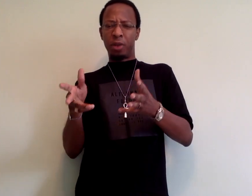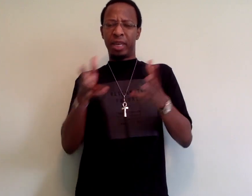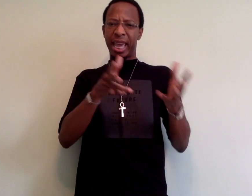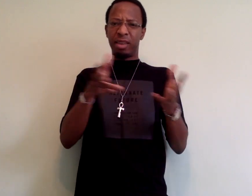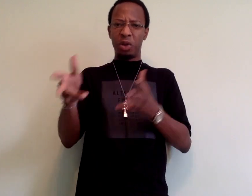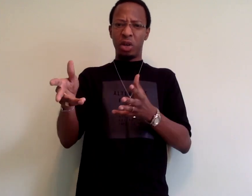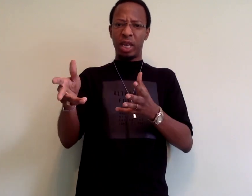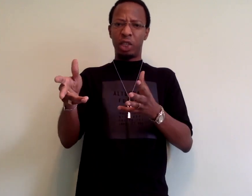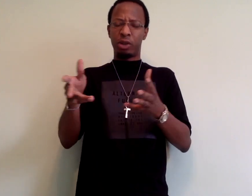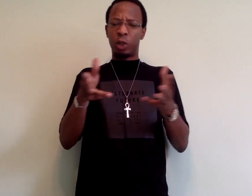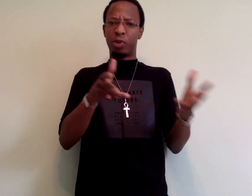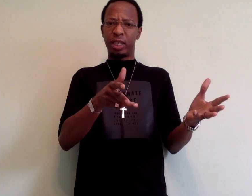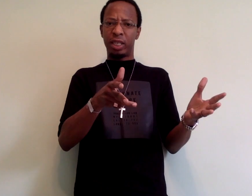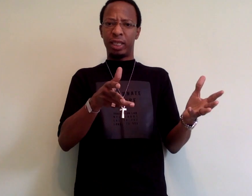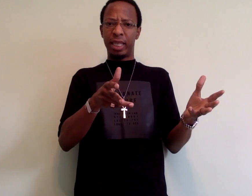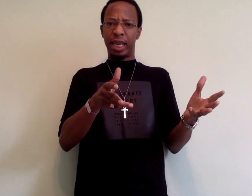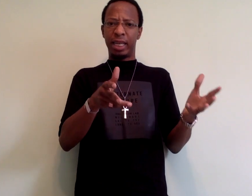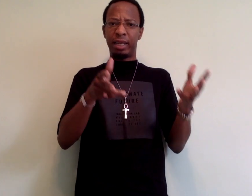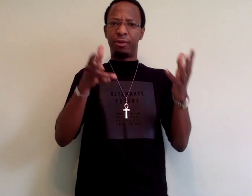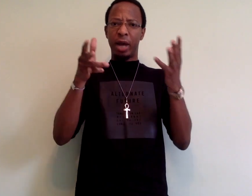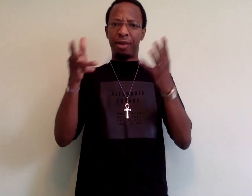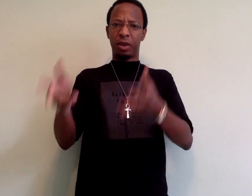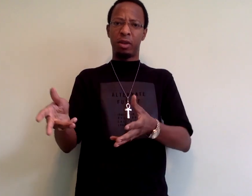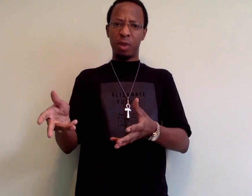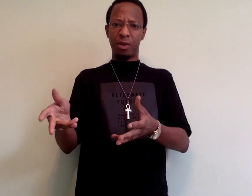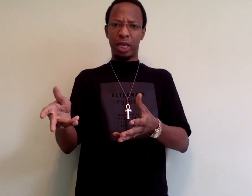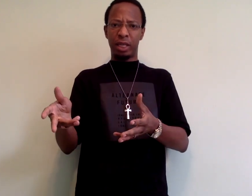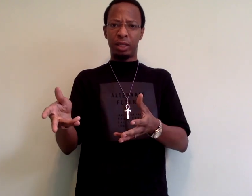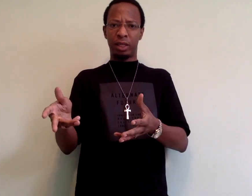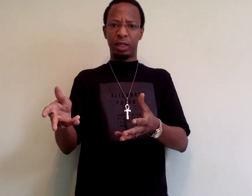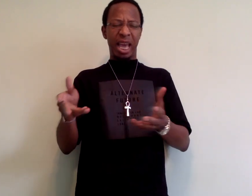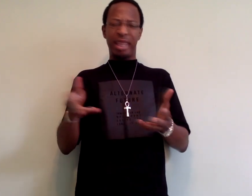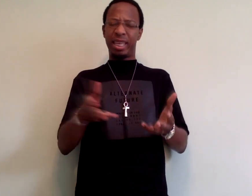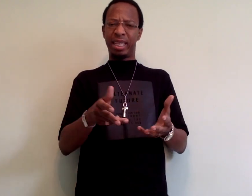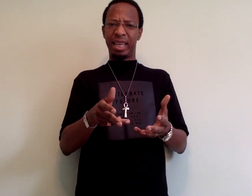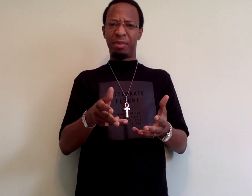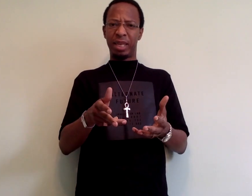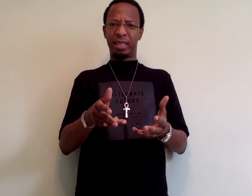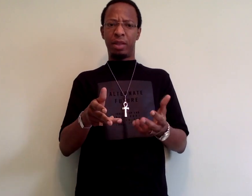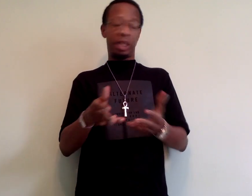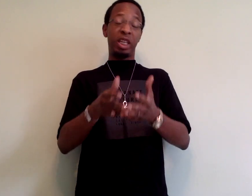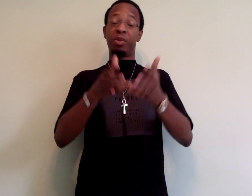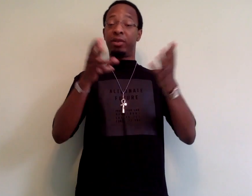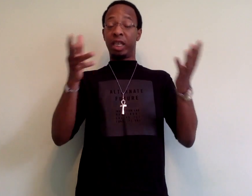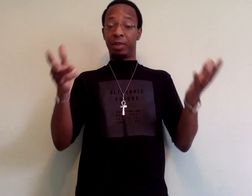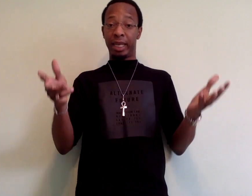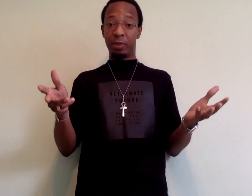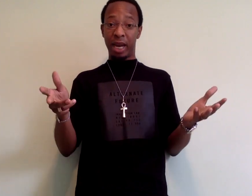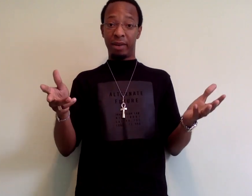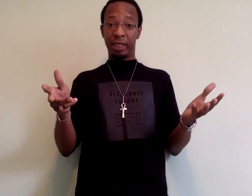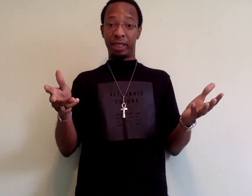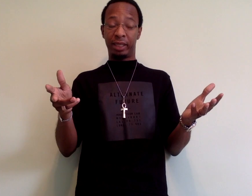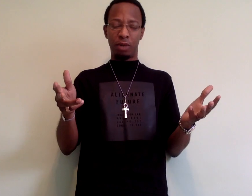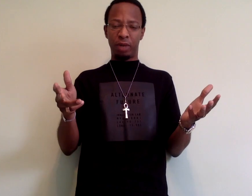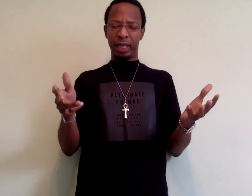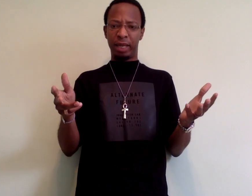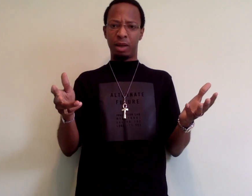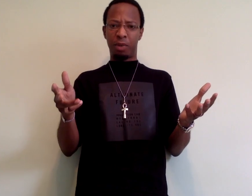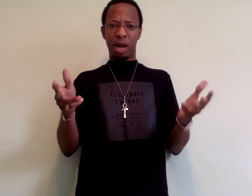the gay community during this presidency than he did for African Americans. I think he claimed that the achievement of same-sex marriage is really Barack